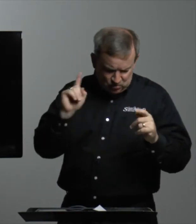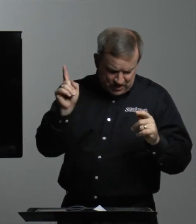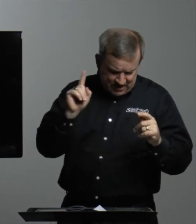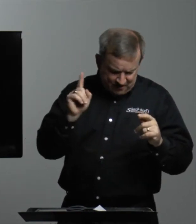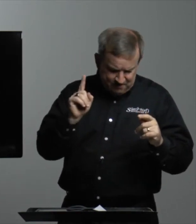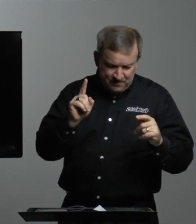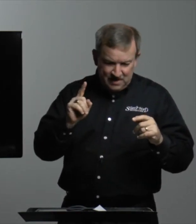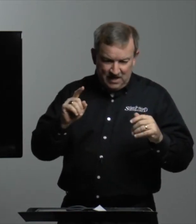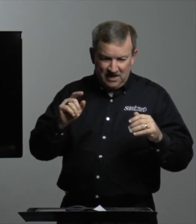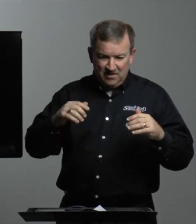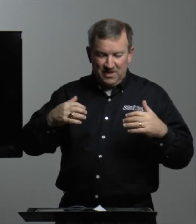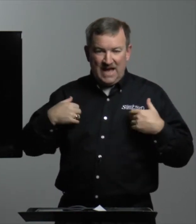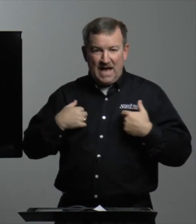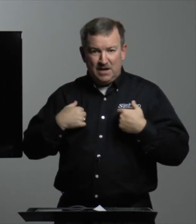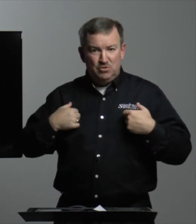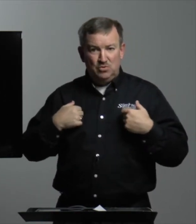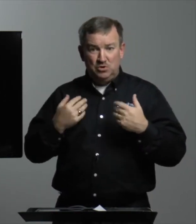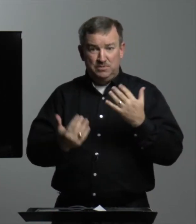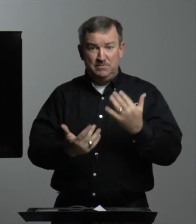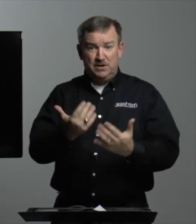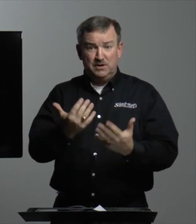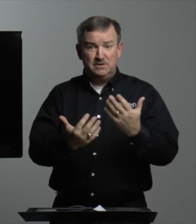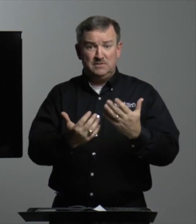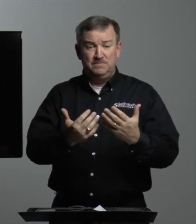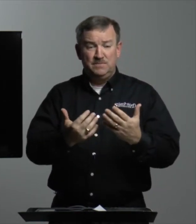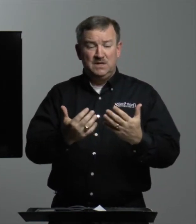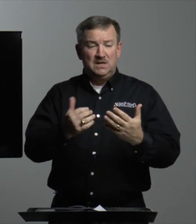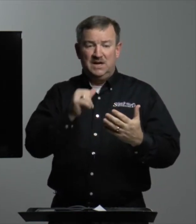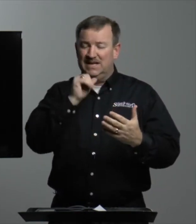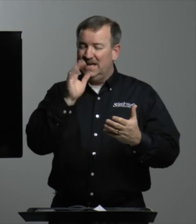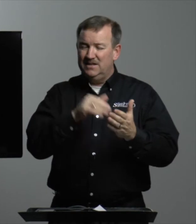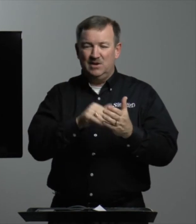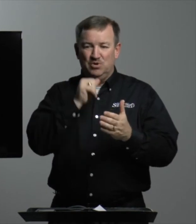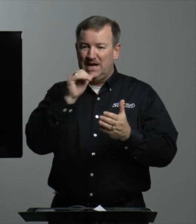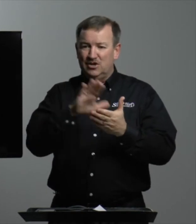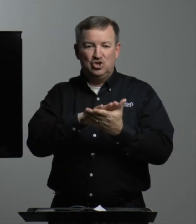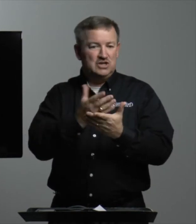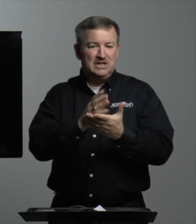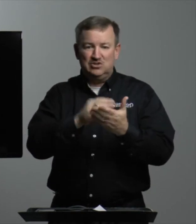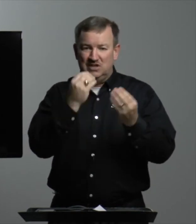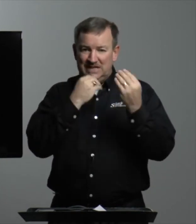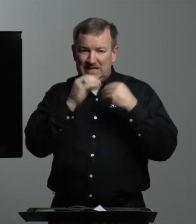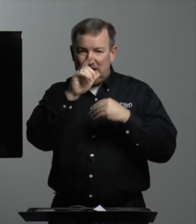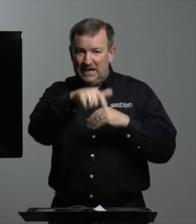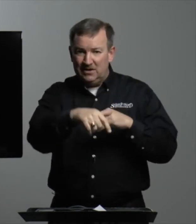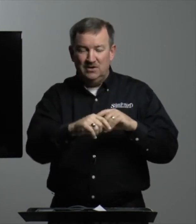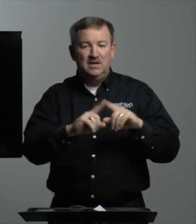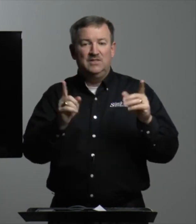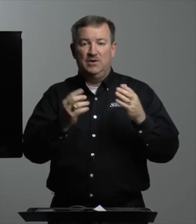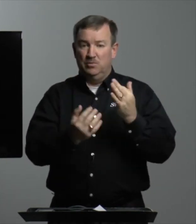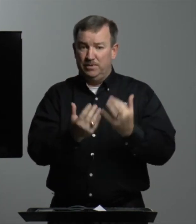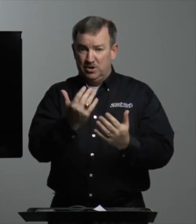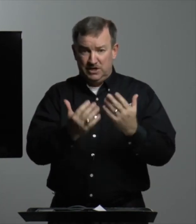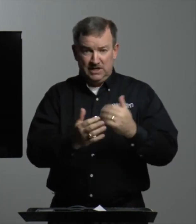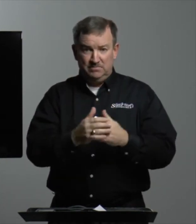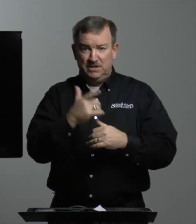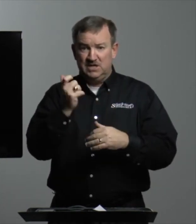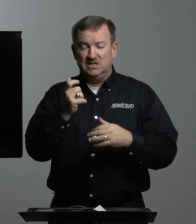where the animal would be burned. Again, they were not cooking to eat later. They were burning it because